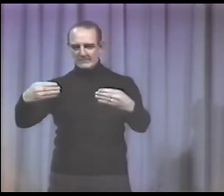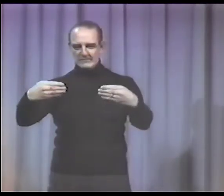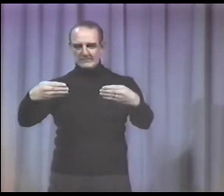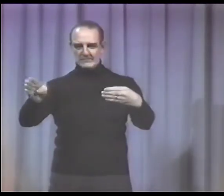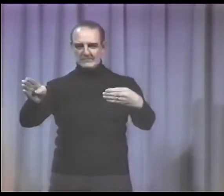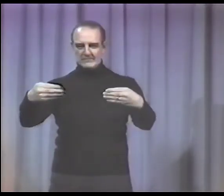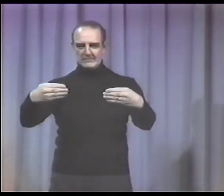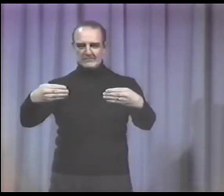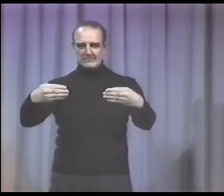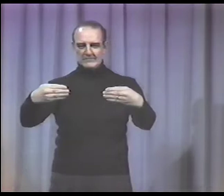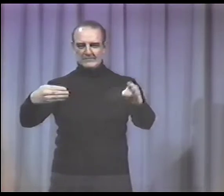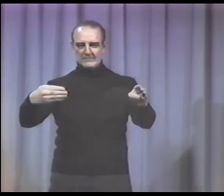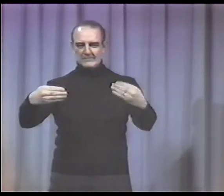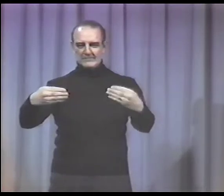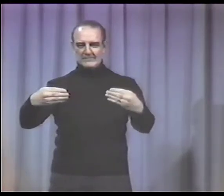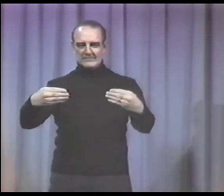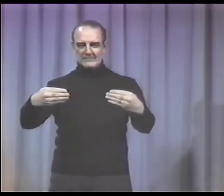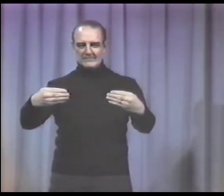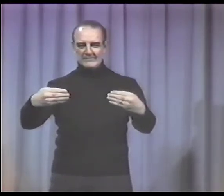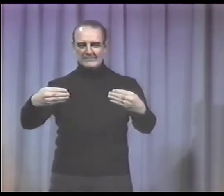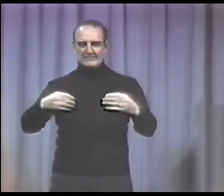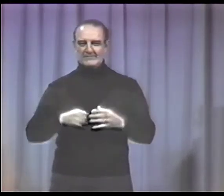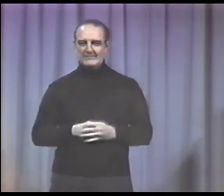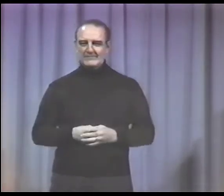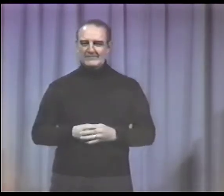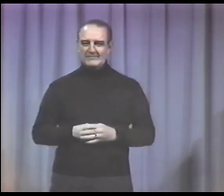they were the exact same two doors.